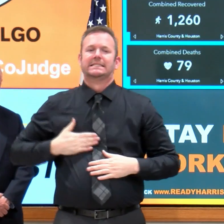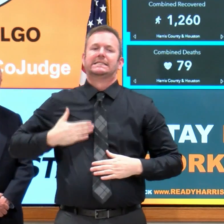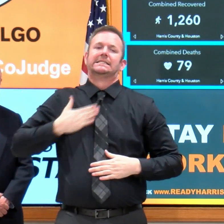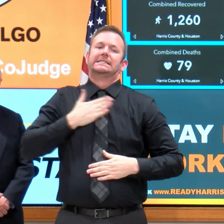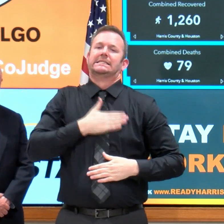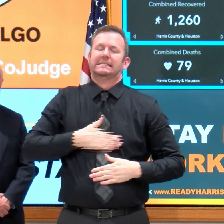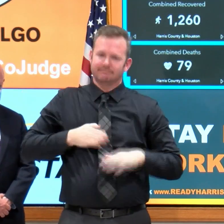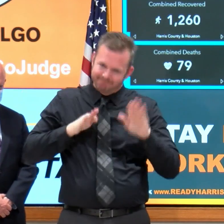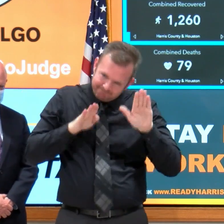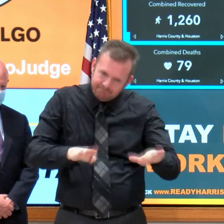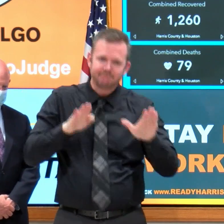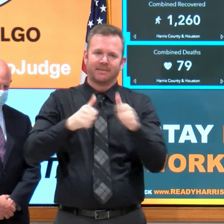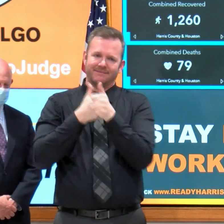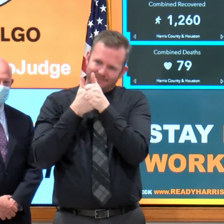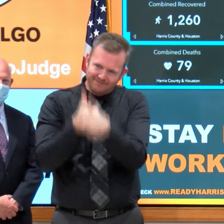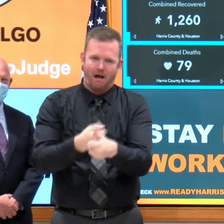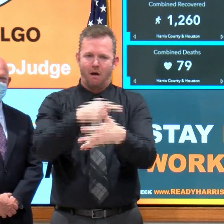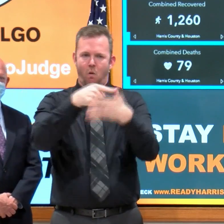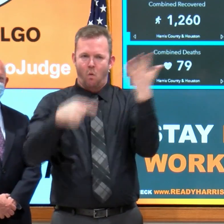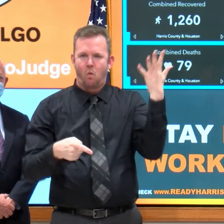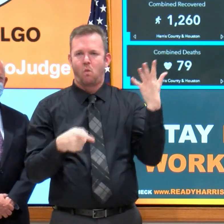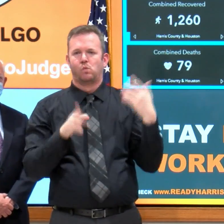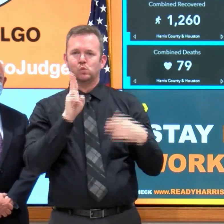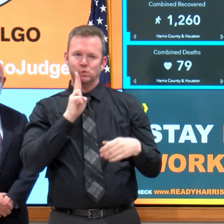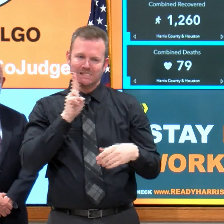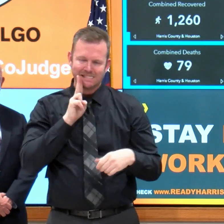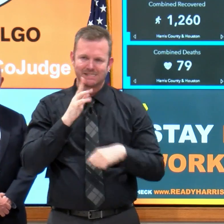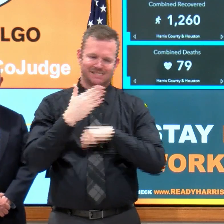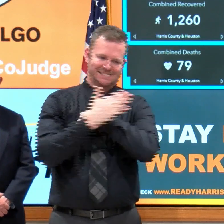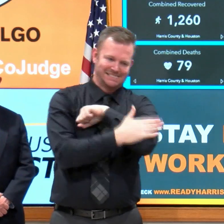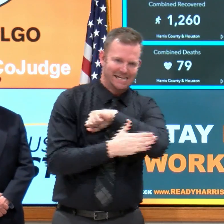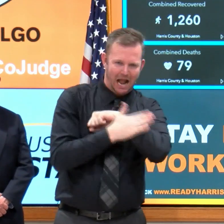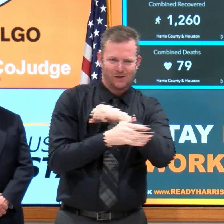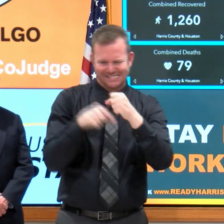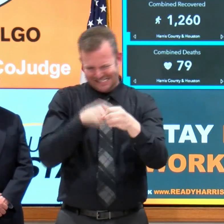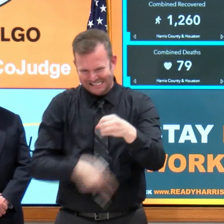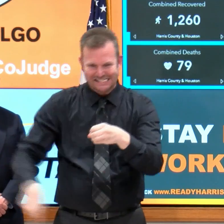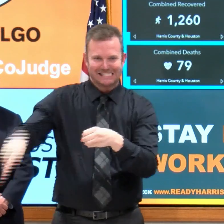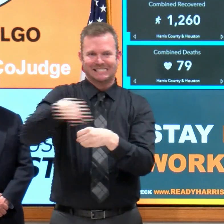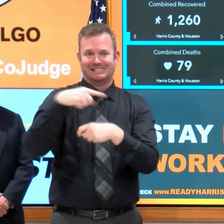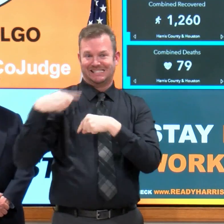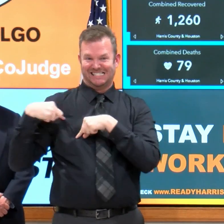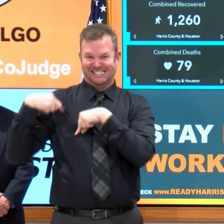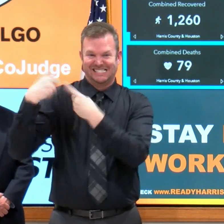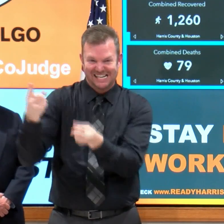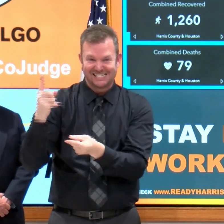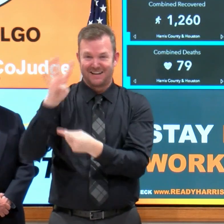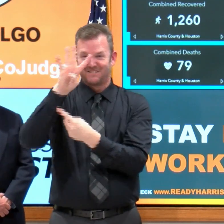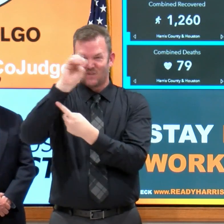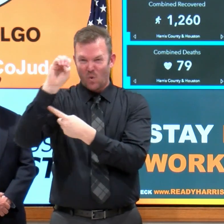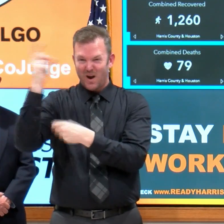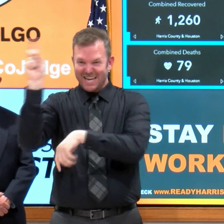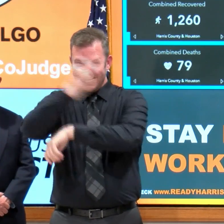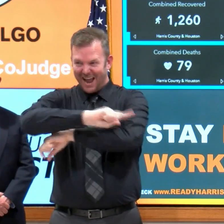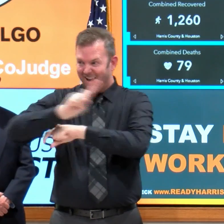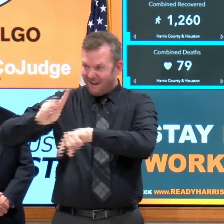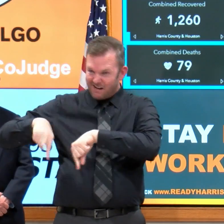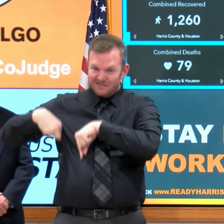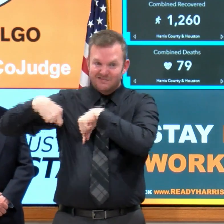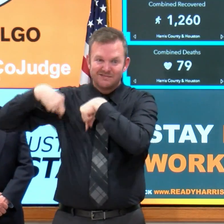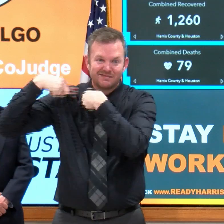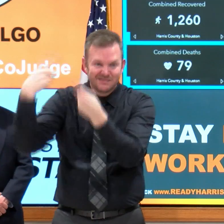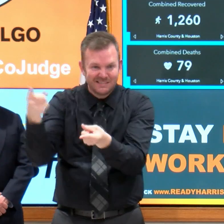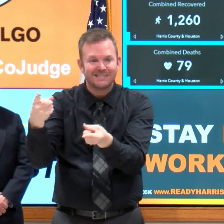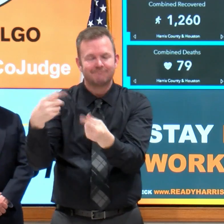for the last 40 days. And people have been gracious enough to make many of those sacrifices. And I know